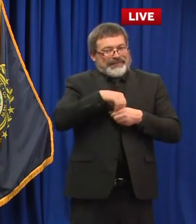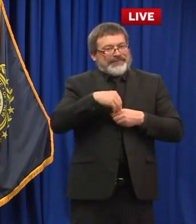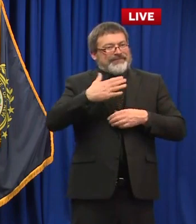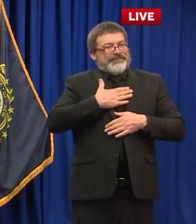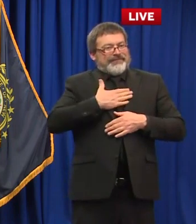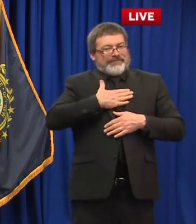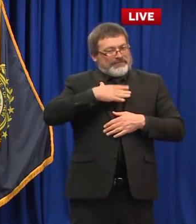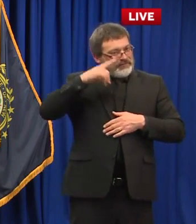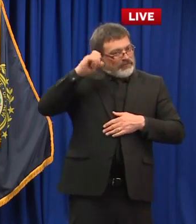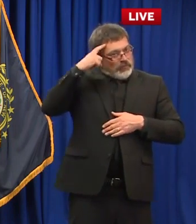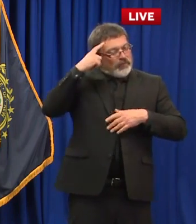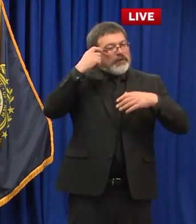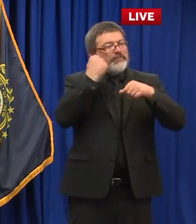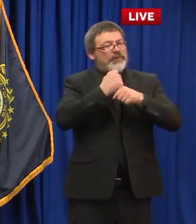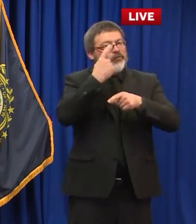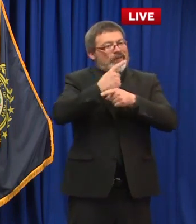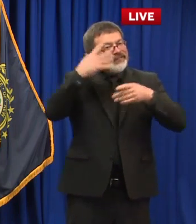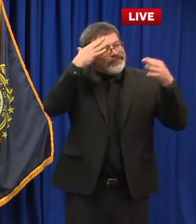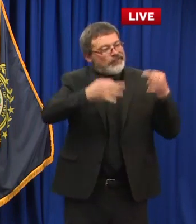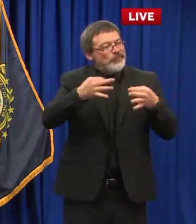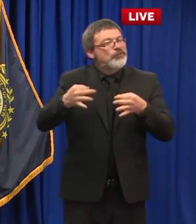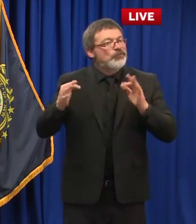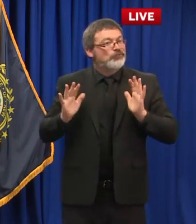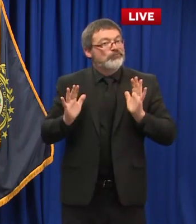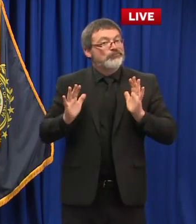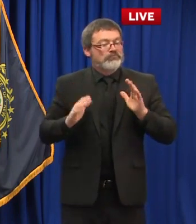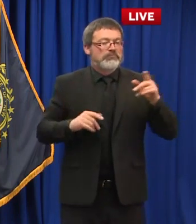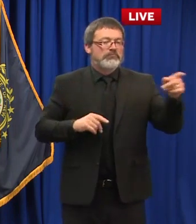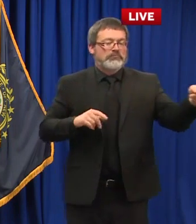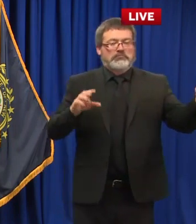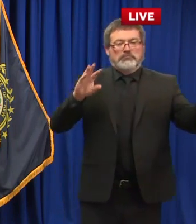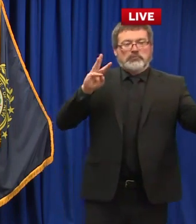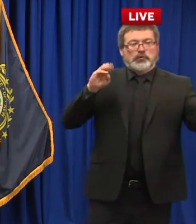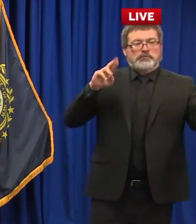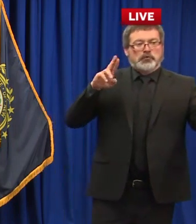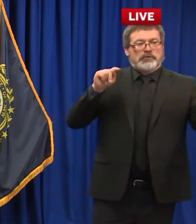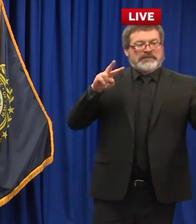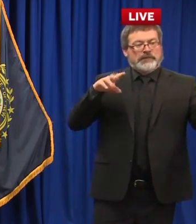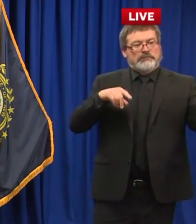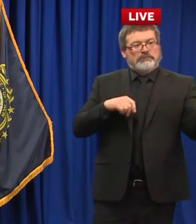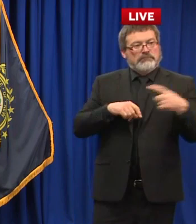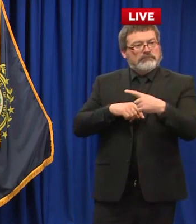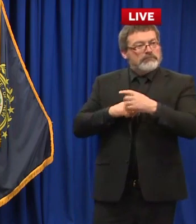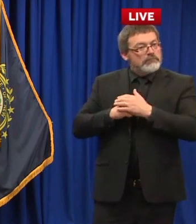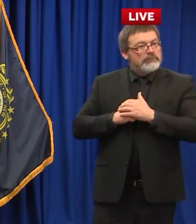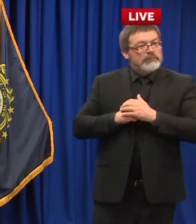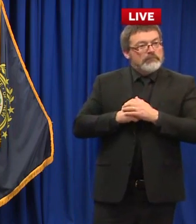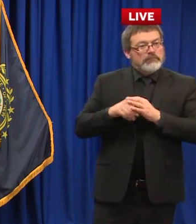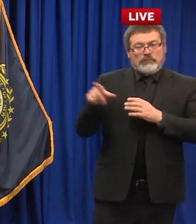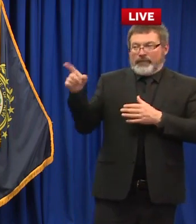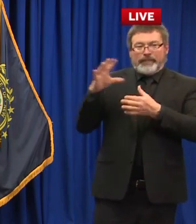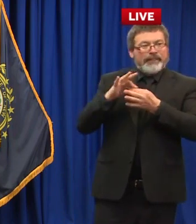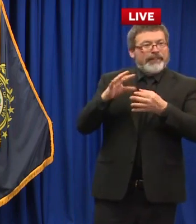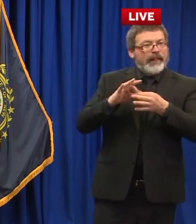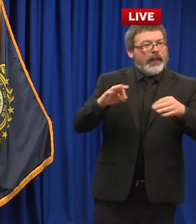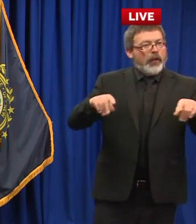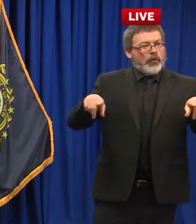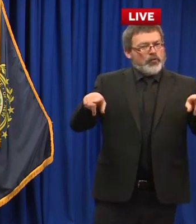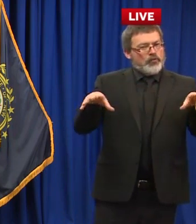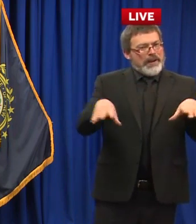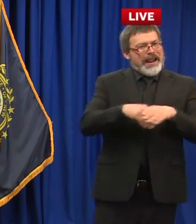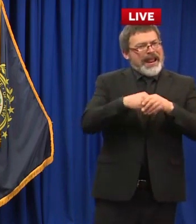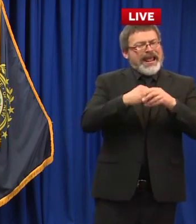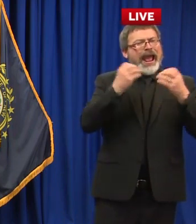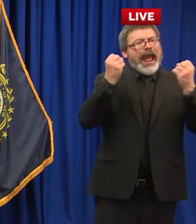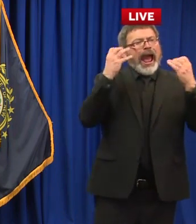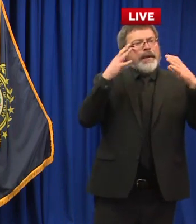walk that that balance line so there's no specific guidance for the weddings on how many people can attend even though the event is at 50